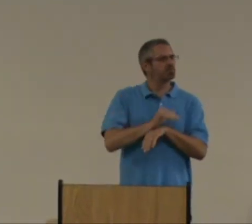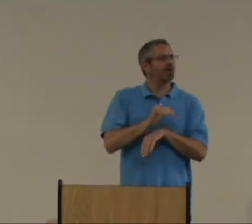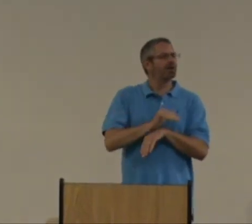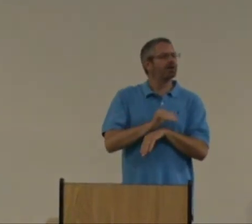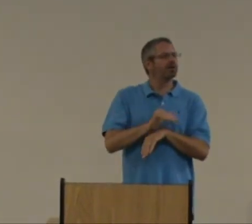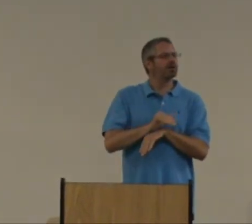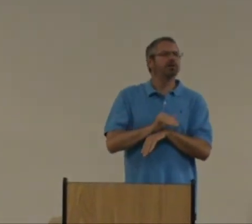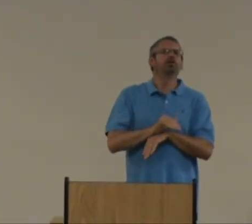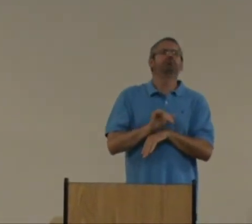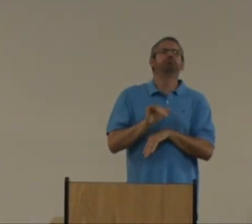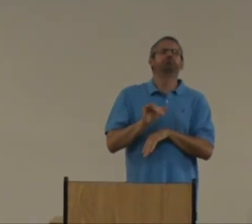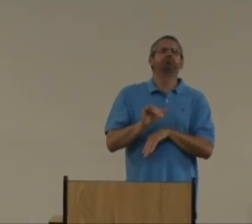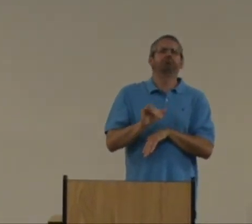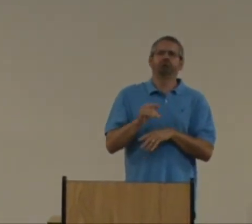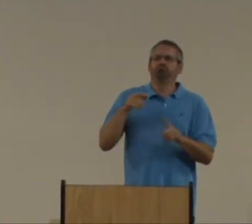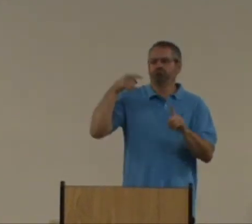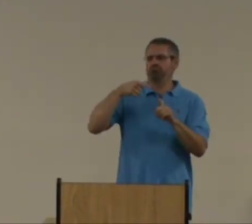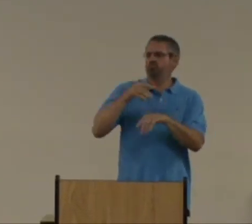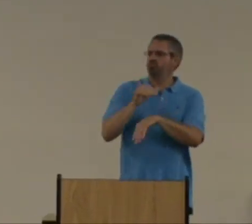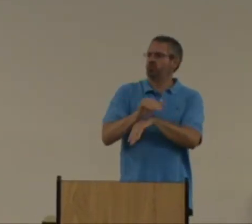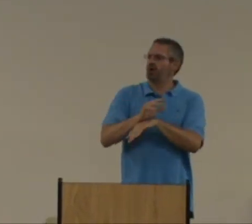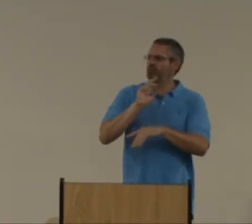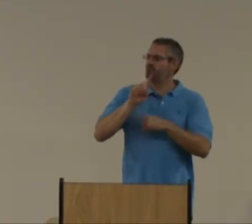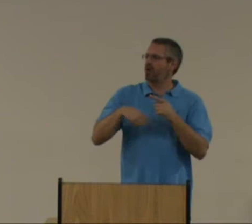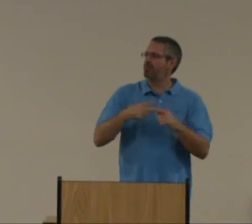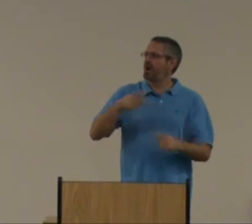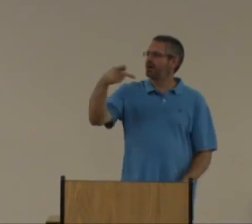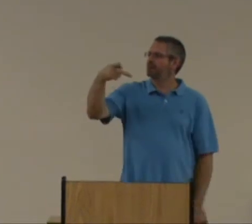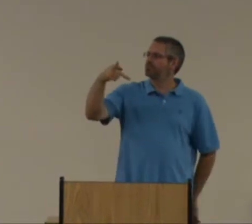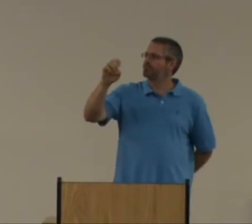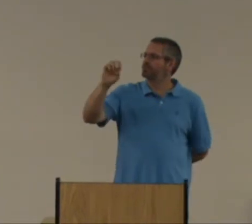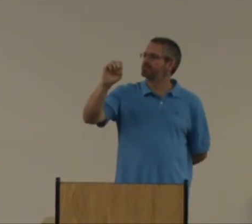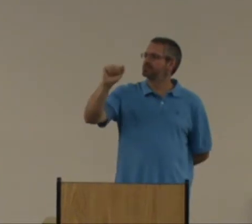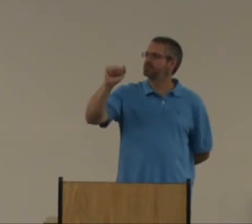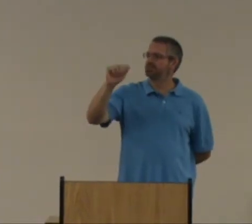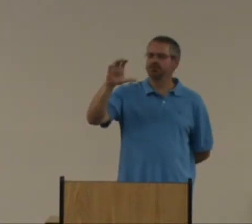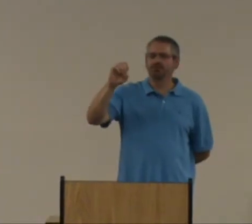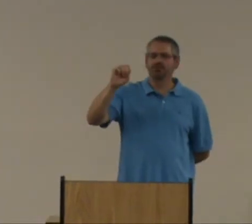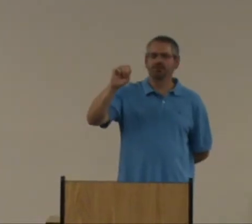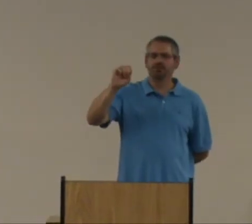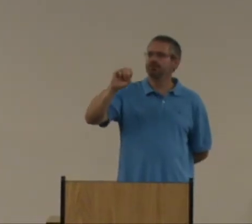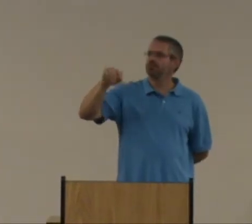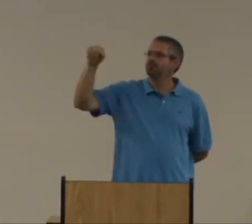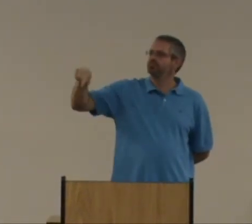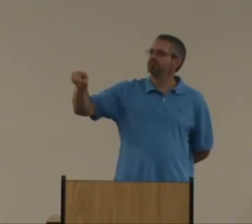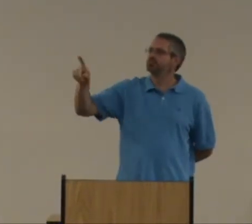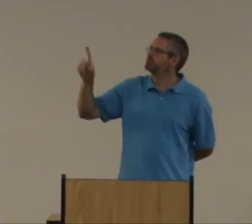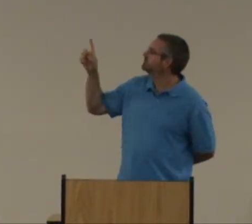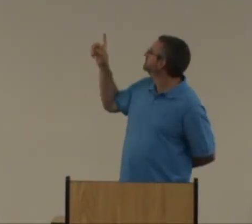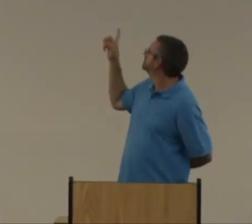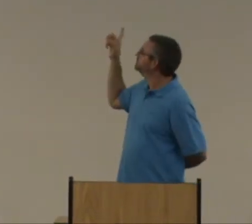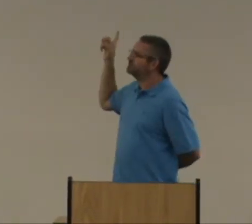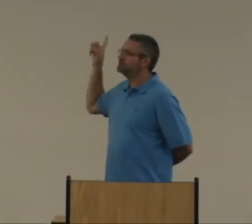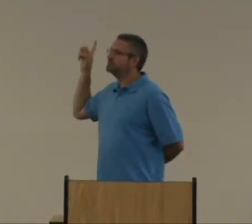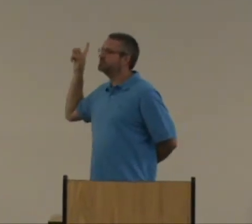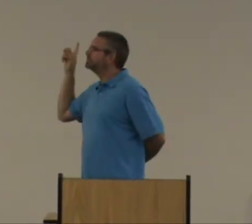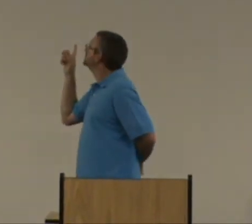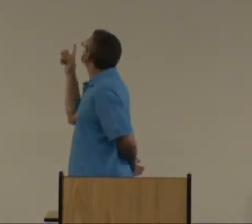And tonight, think about that in a minute. I'm going talk about peace. Look at this verse.